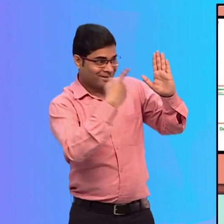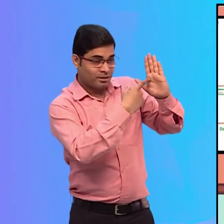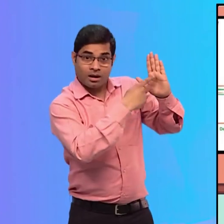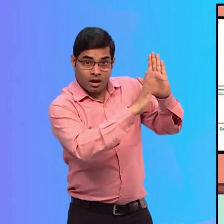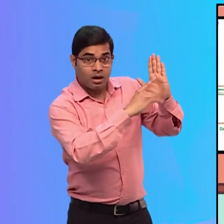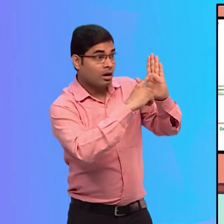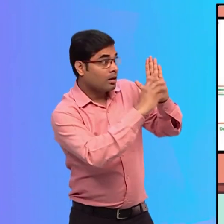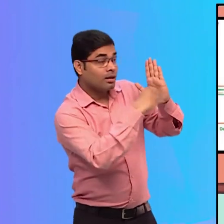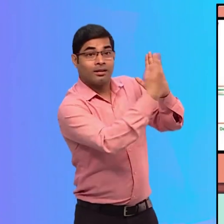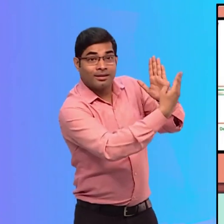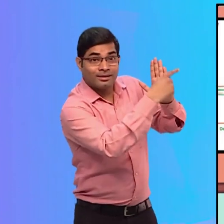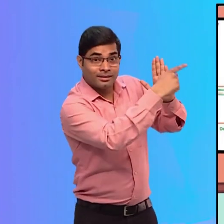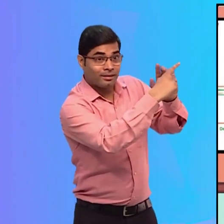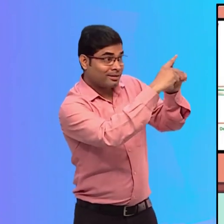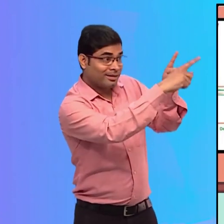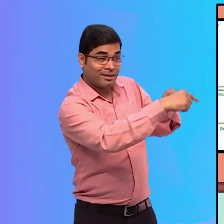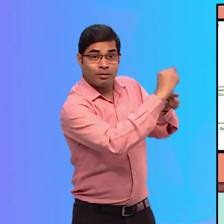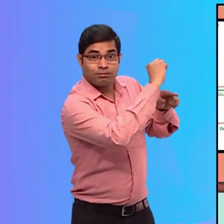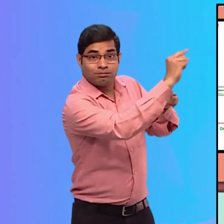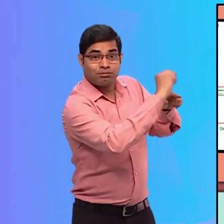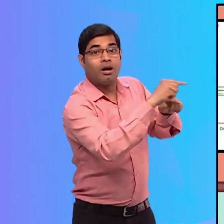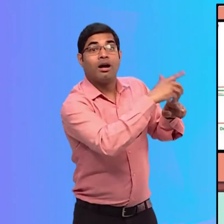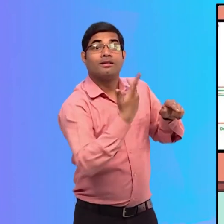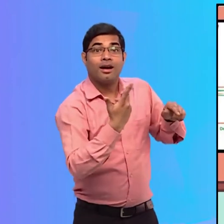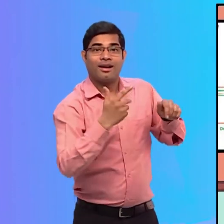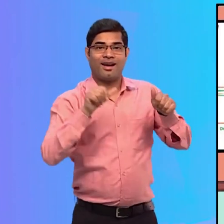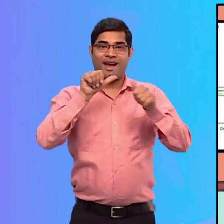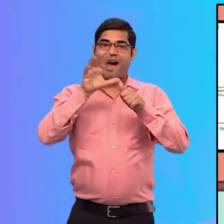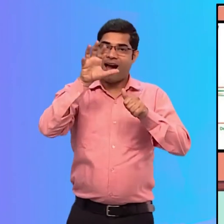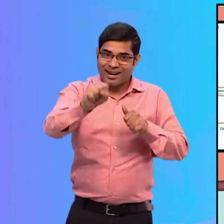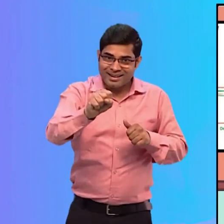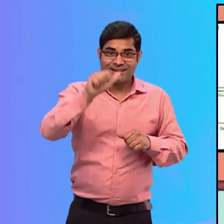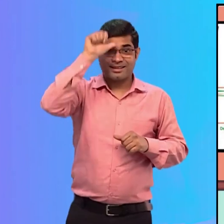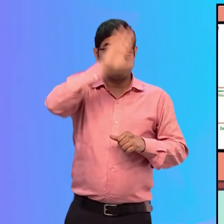Abhyan written one below the other next to the picture of the wheelchair.